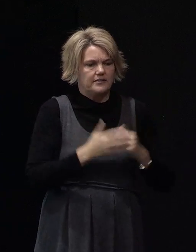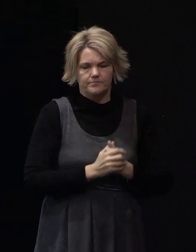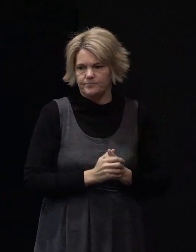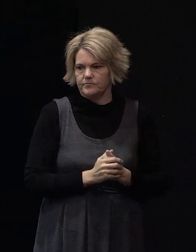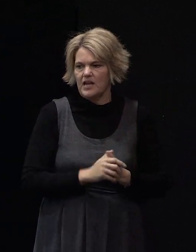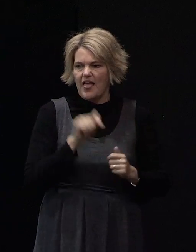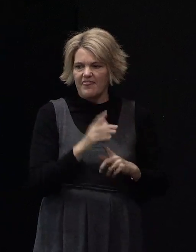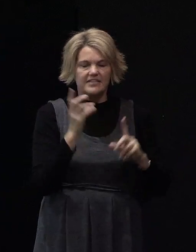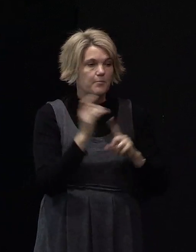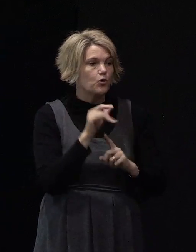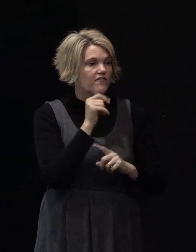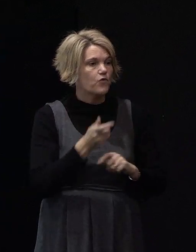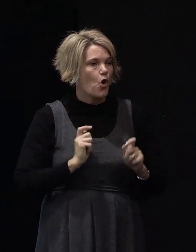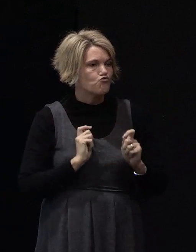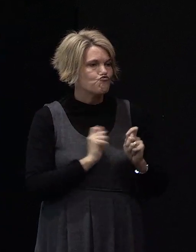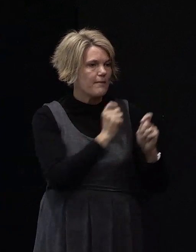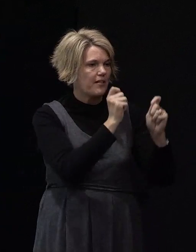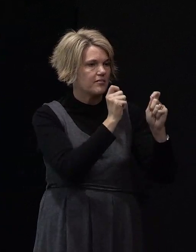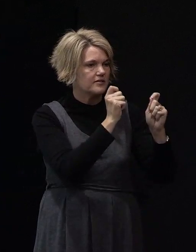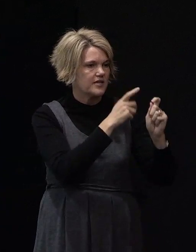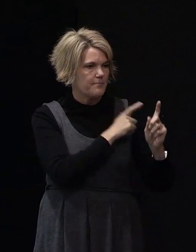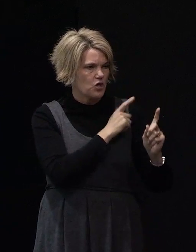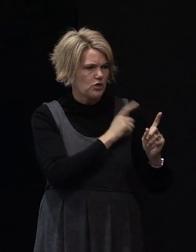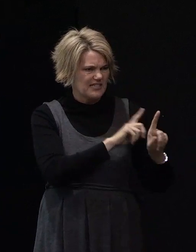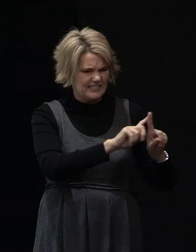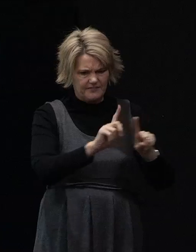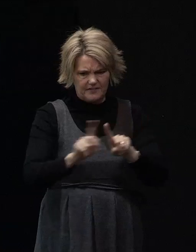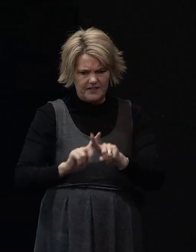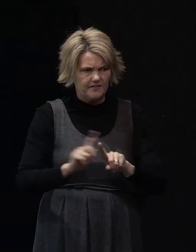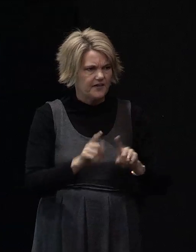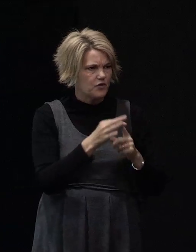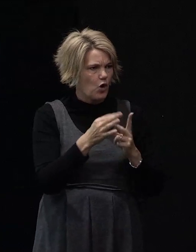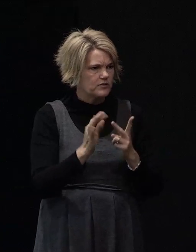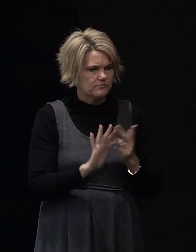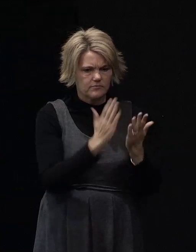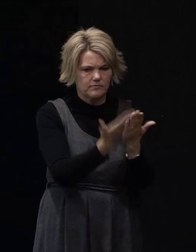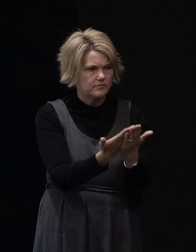where there's a range of different methodologies that have been put forward.